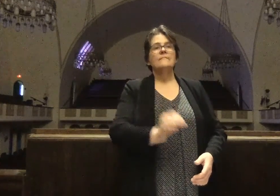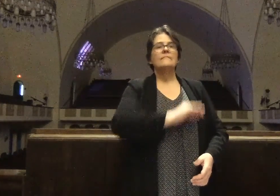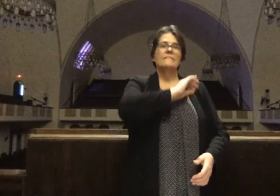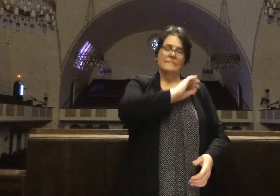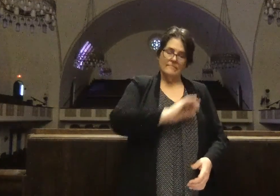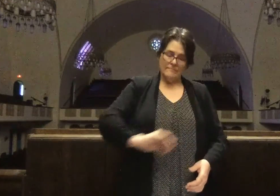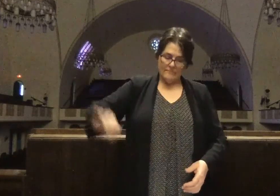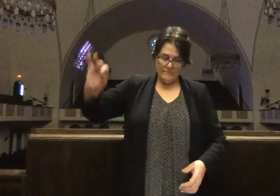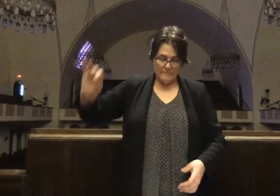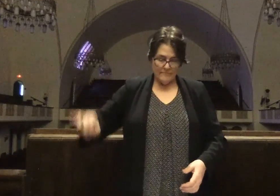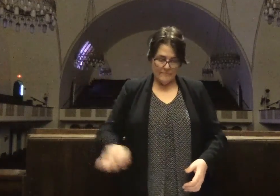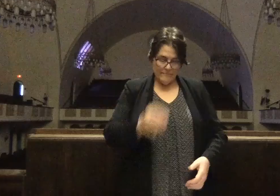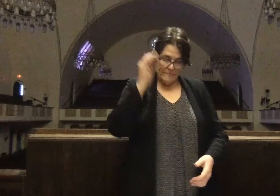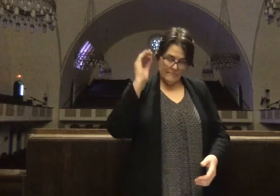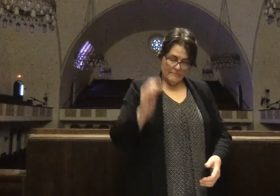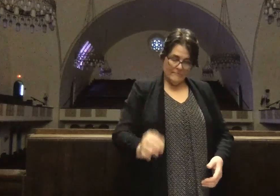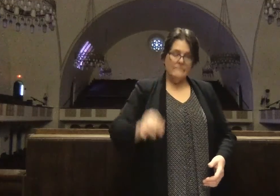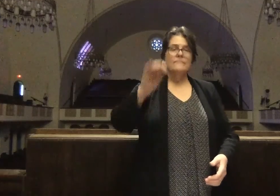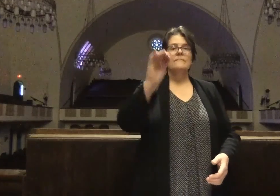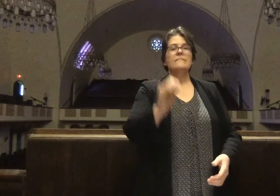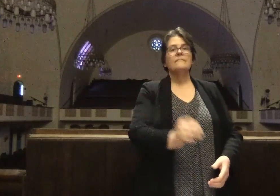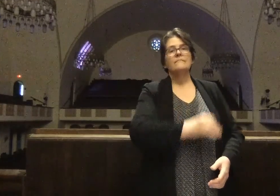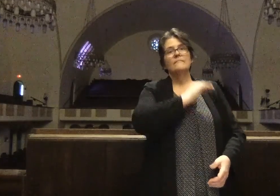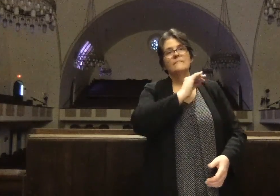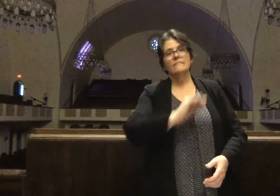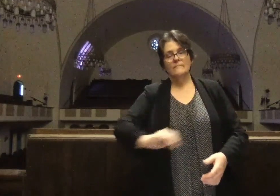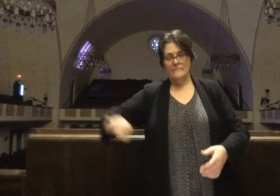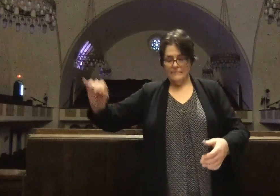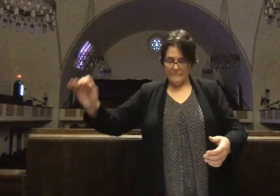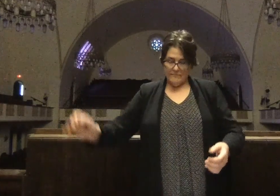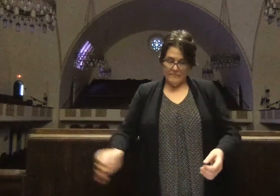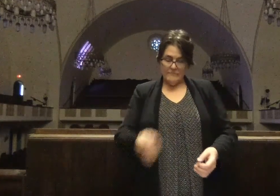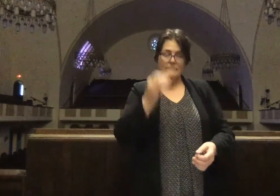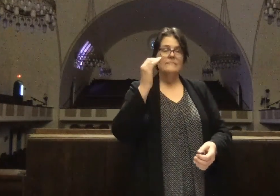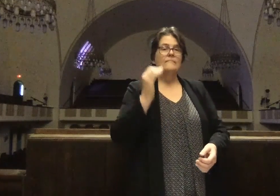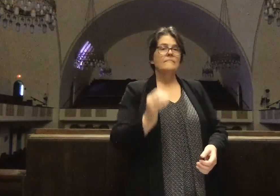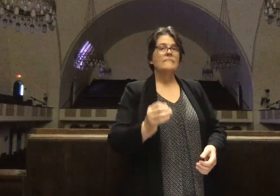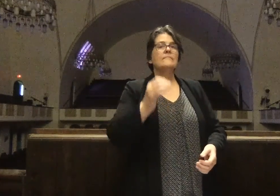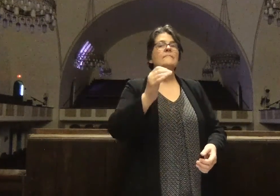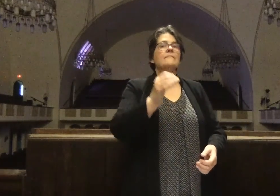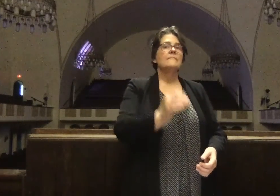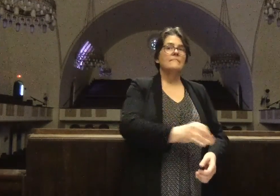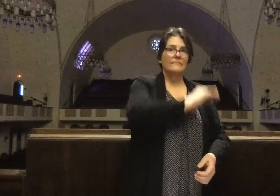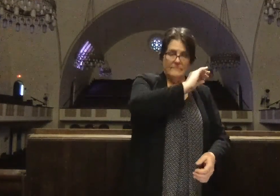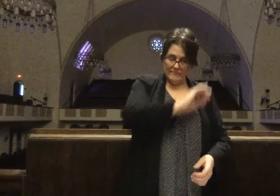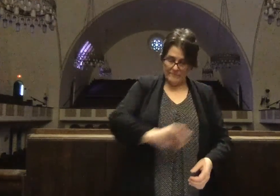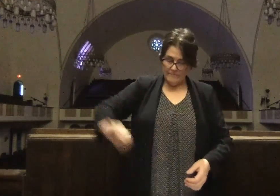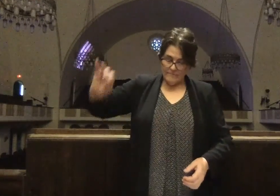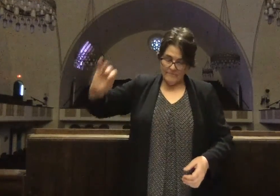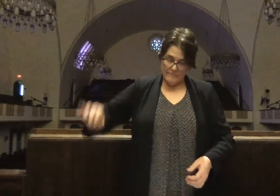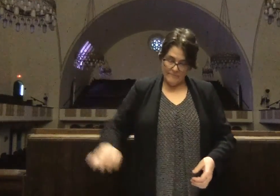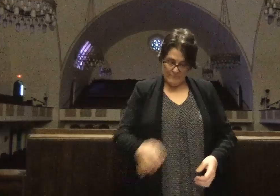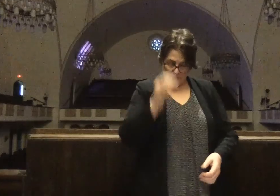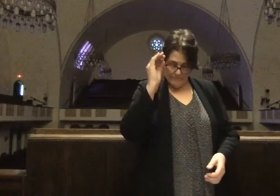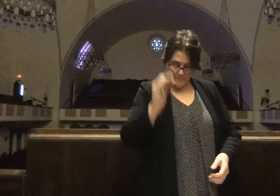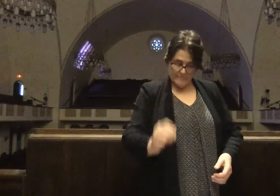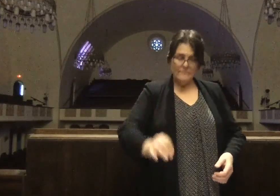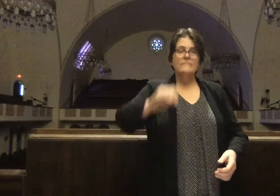happened to you? And is shared by